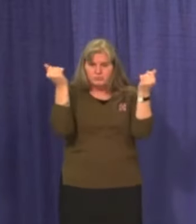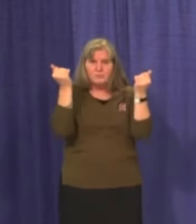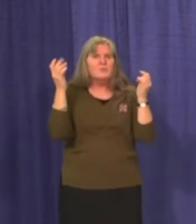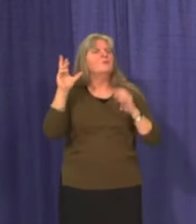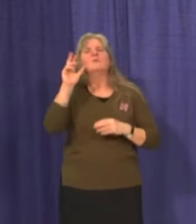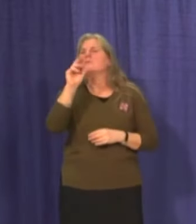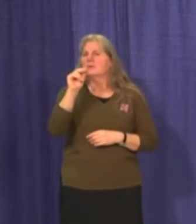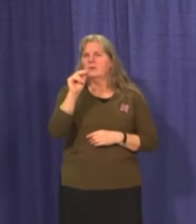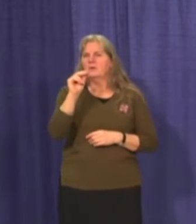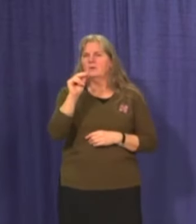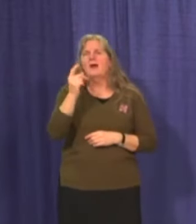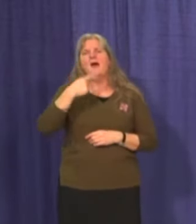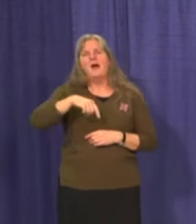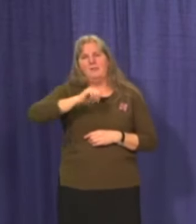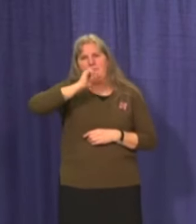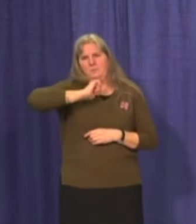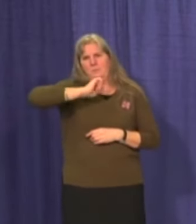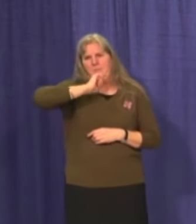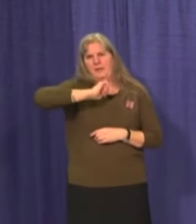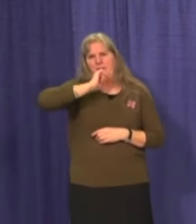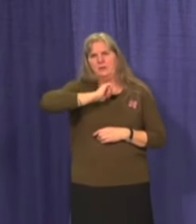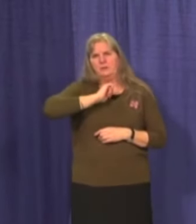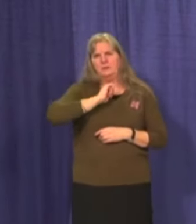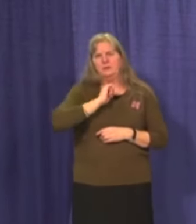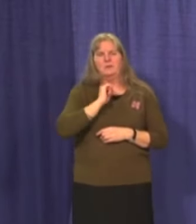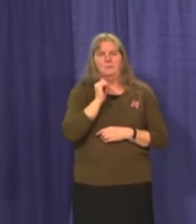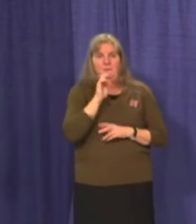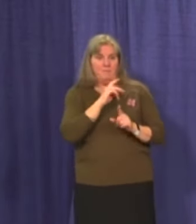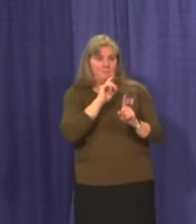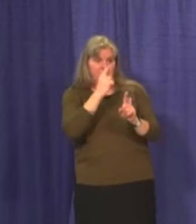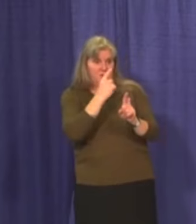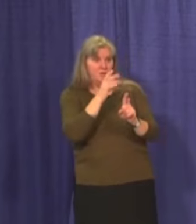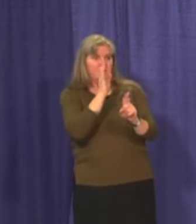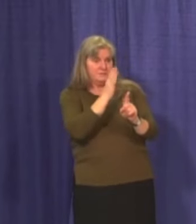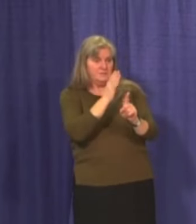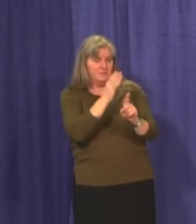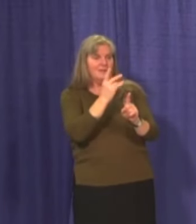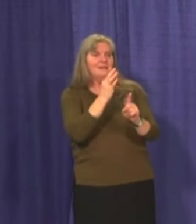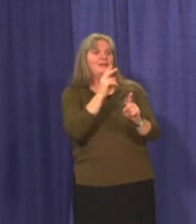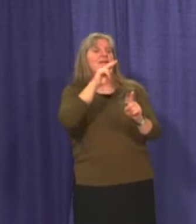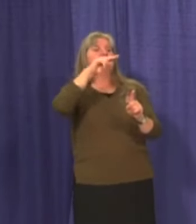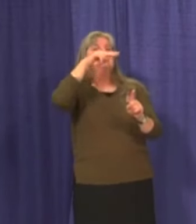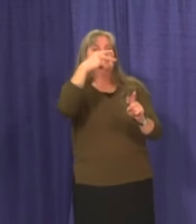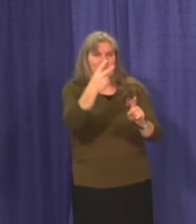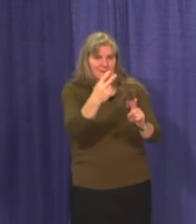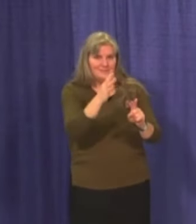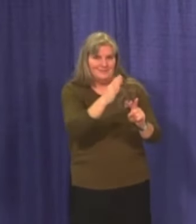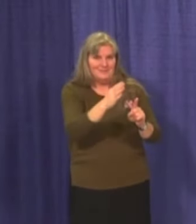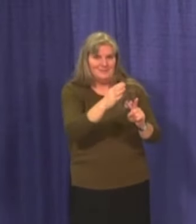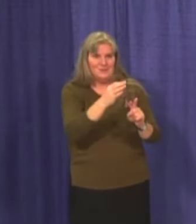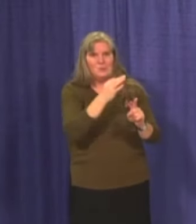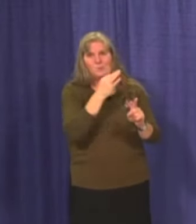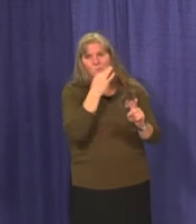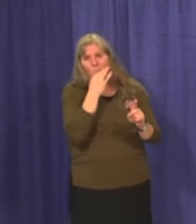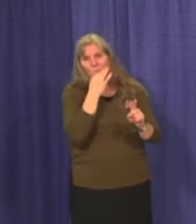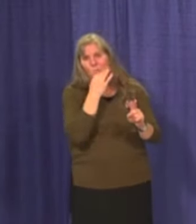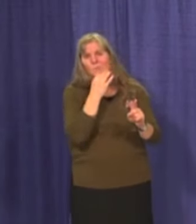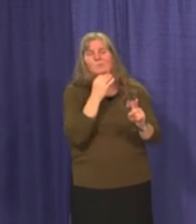and considerate of those who have already received the first dose, who will need their second dose fairly shortly after.